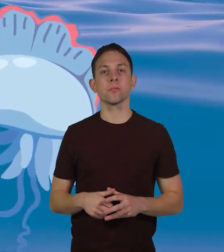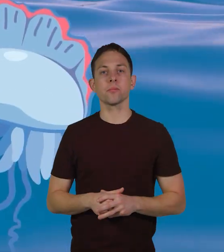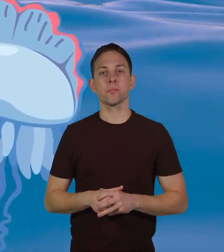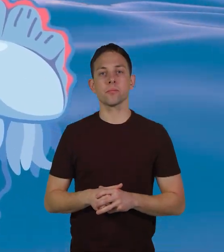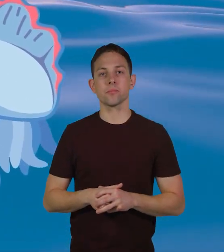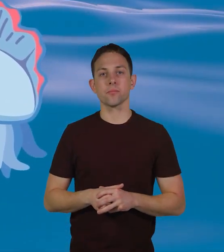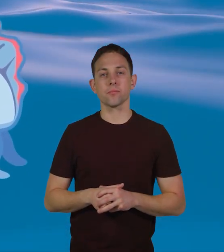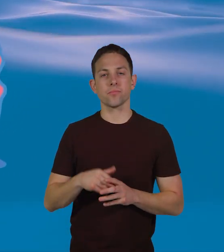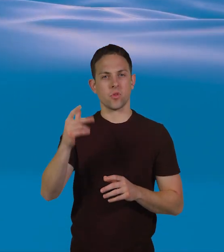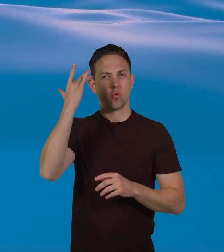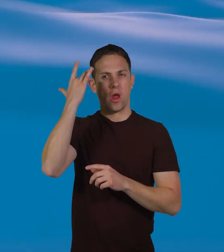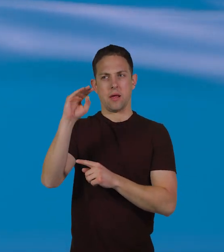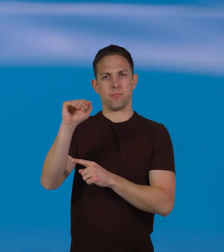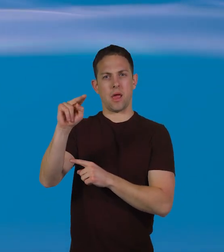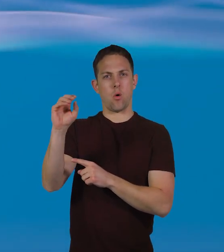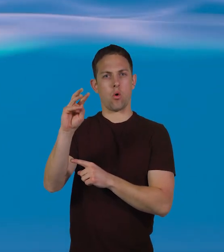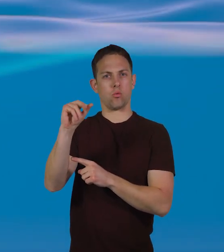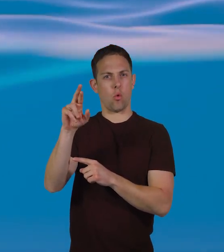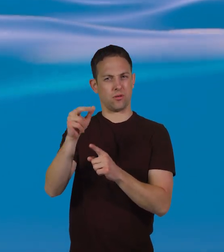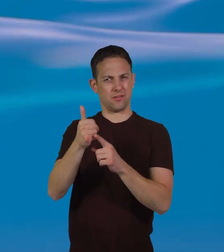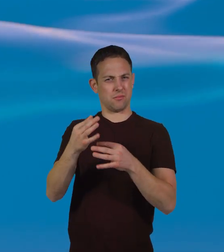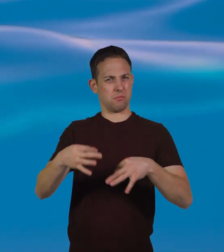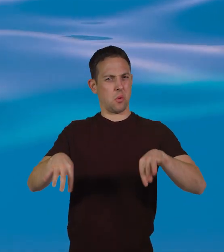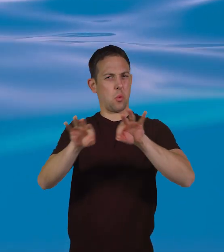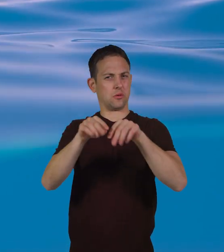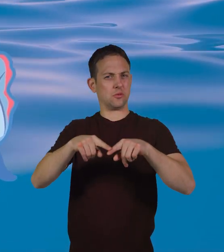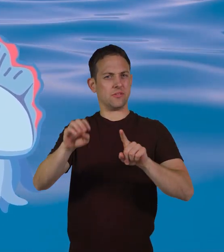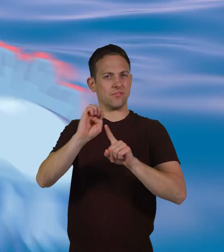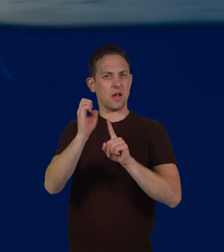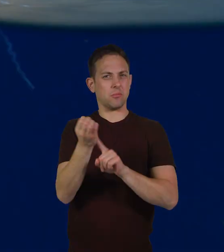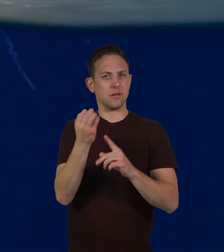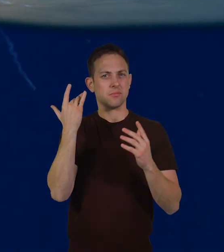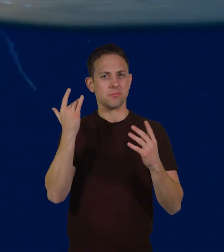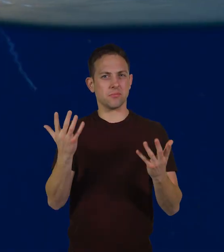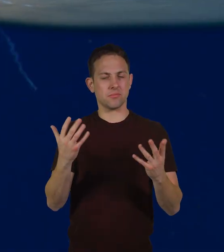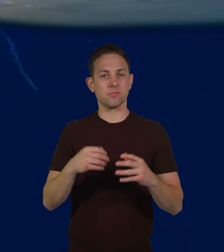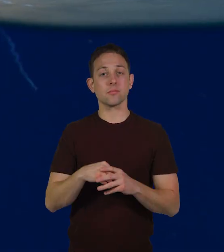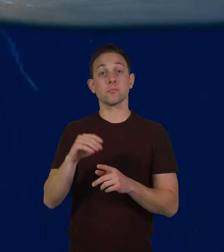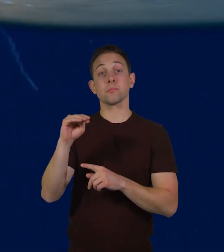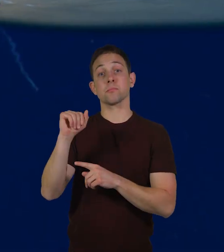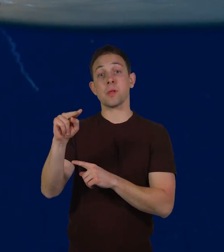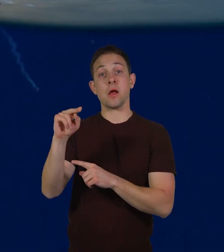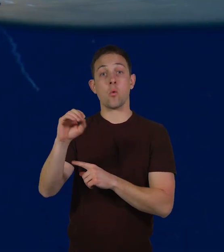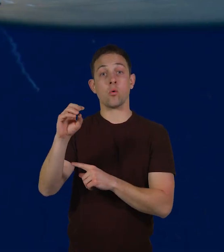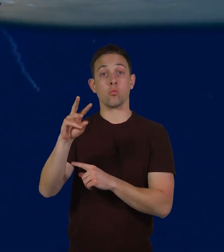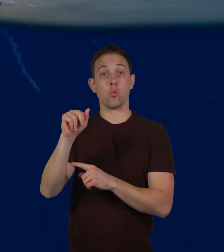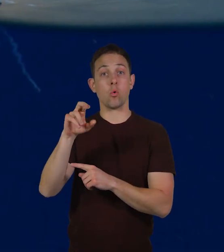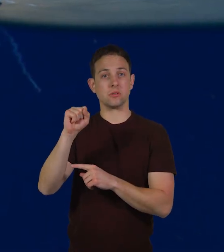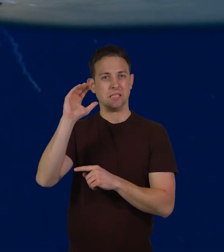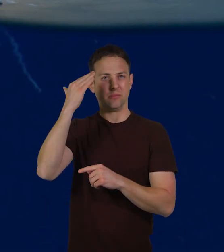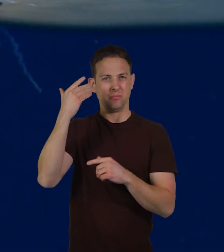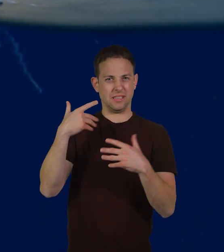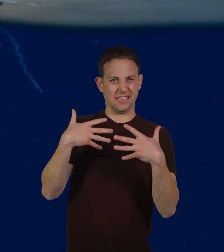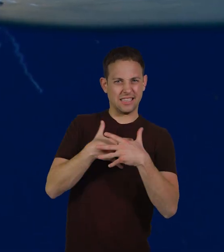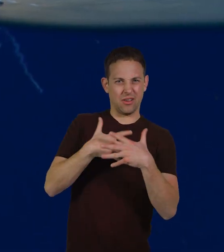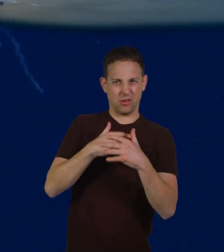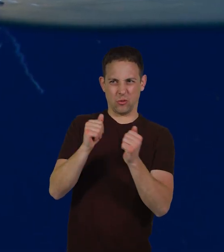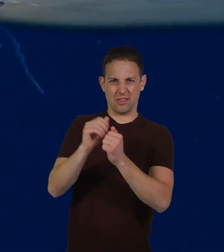Why are manowars important to the environment? Manowars may seem scary with their stinging tentacles, but those